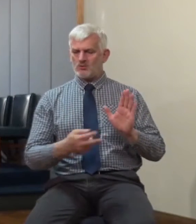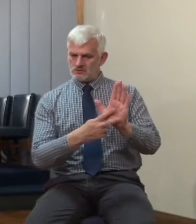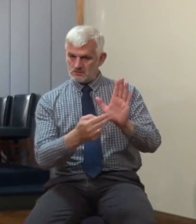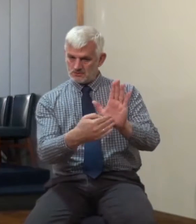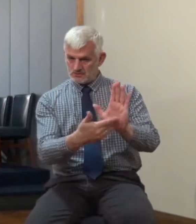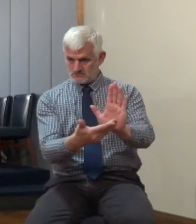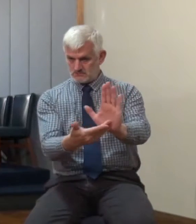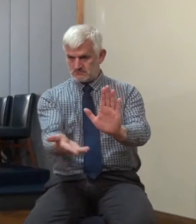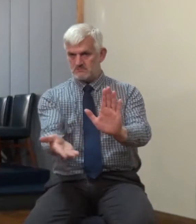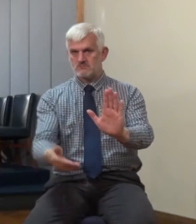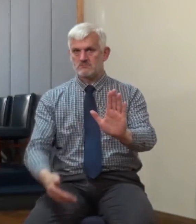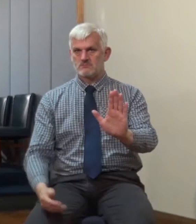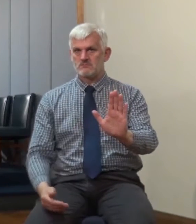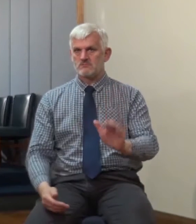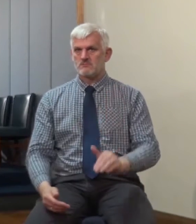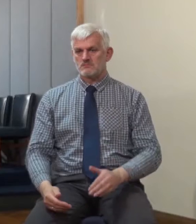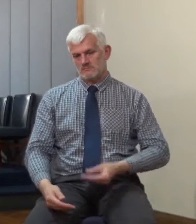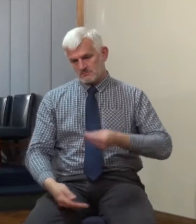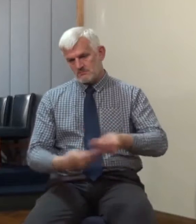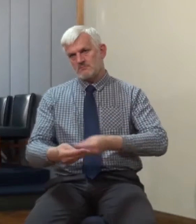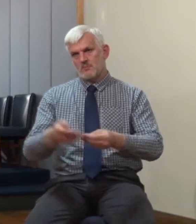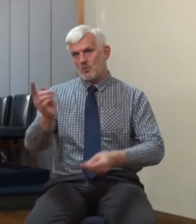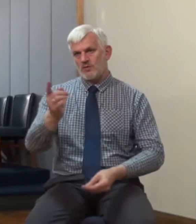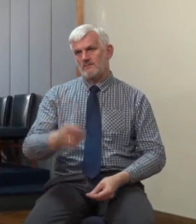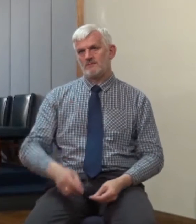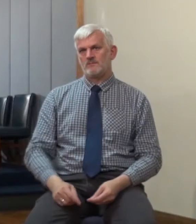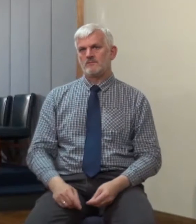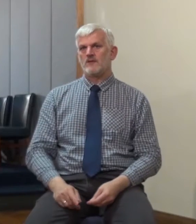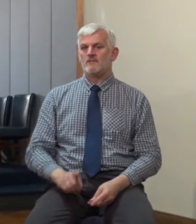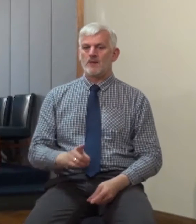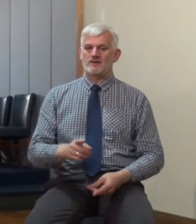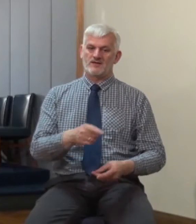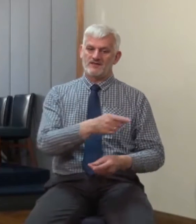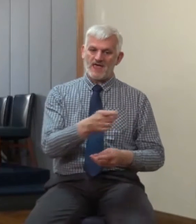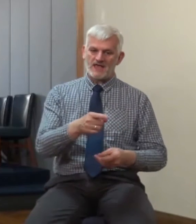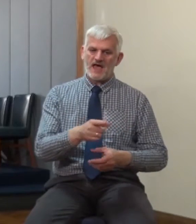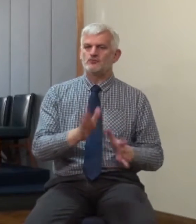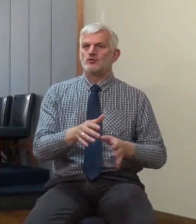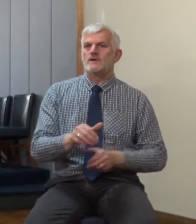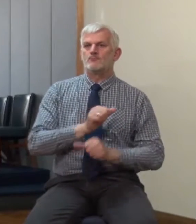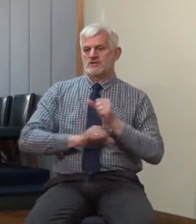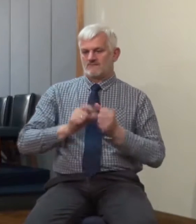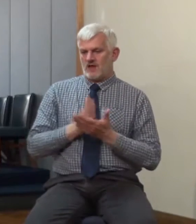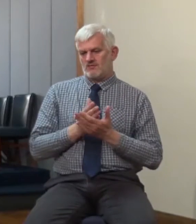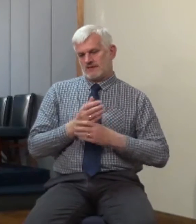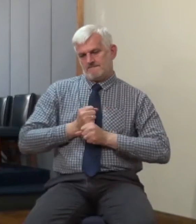in the scriptures. But you are guardians of the faith. So we have to ask ourselves first as